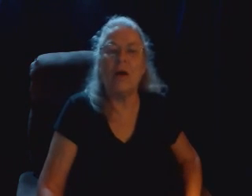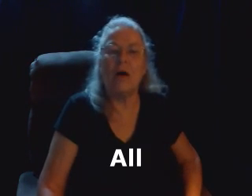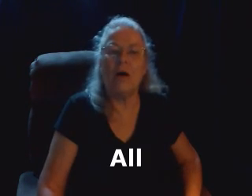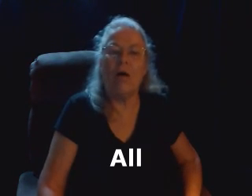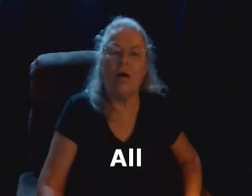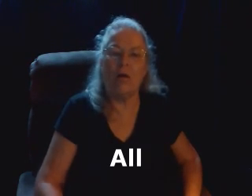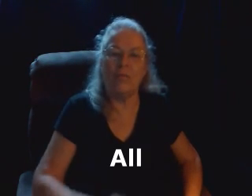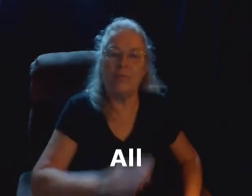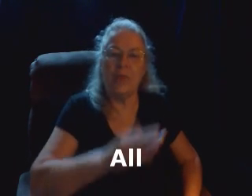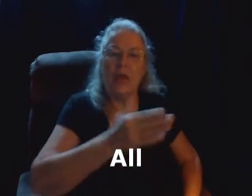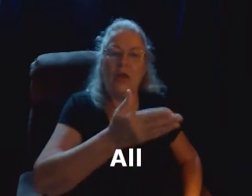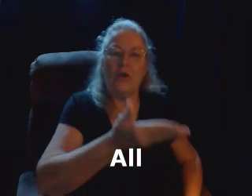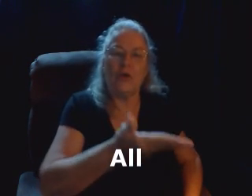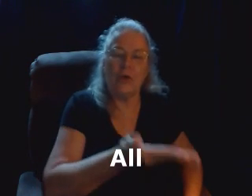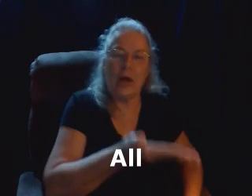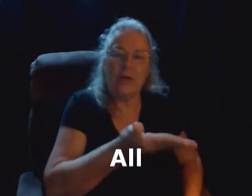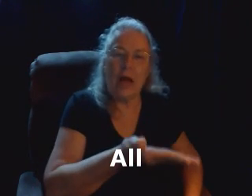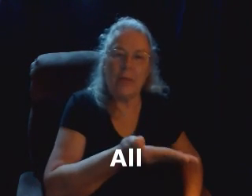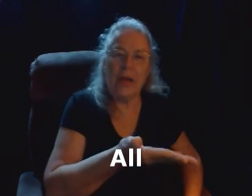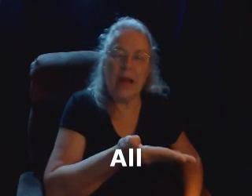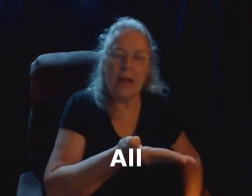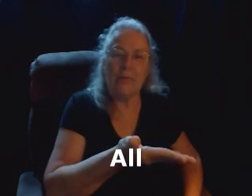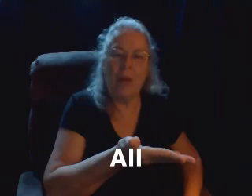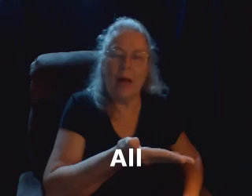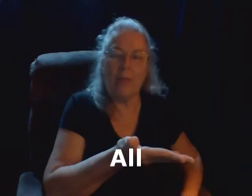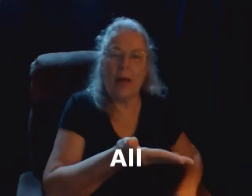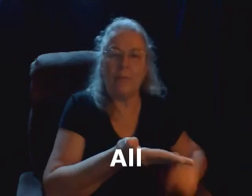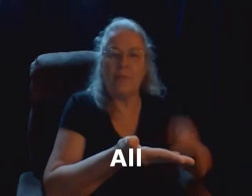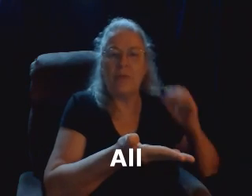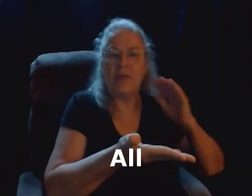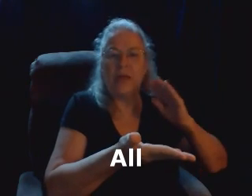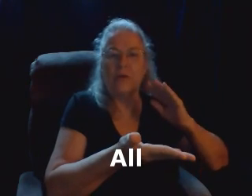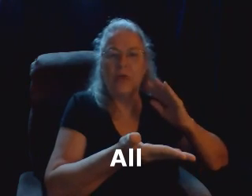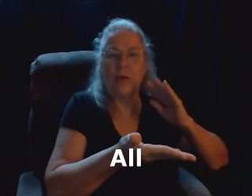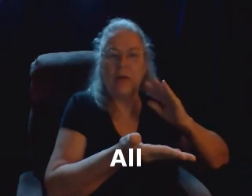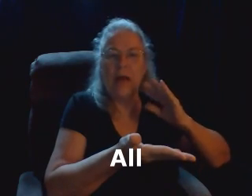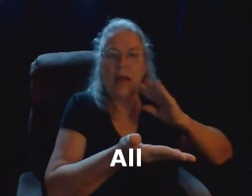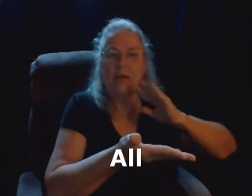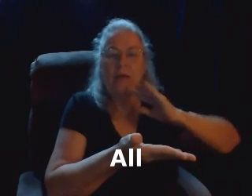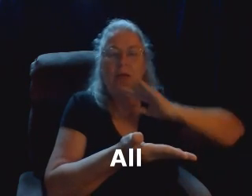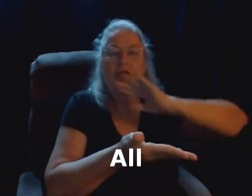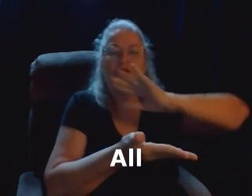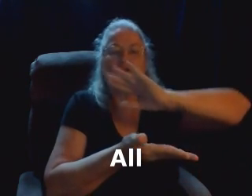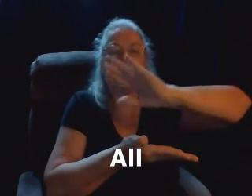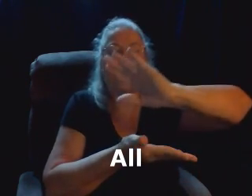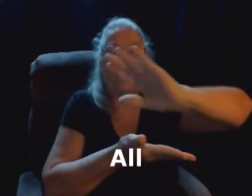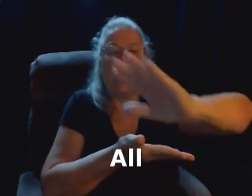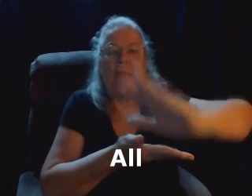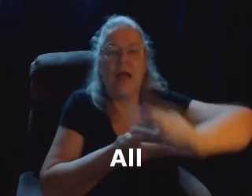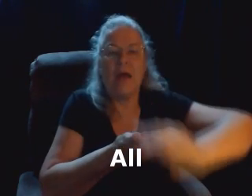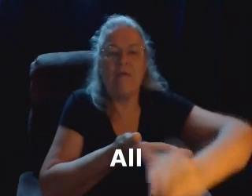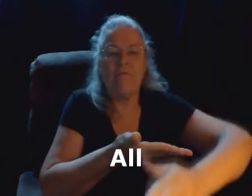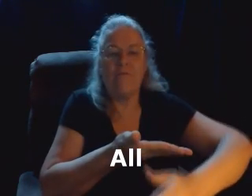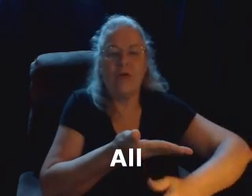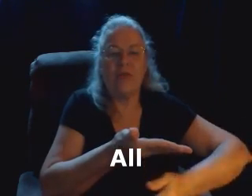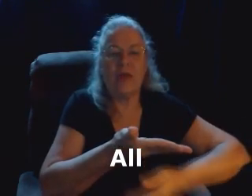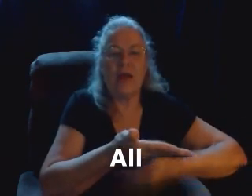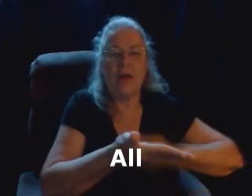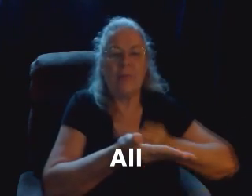All. All. Your non-dominant hand palm up. Take your dominant hand. Scrape everything up